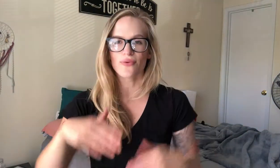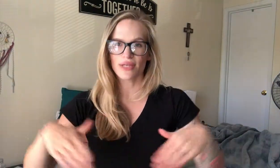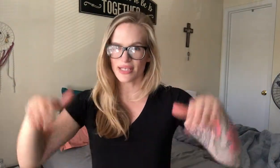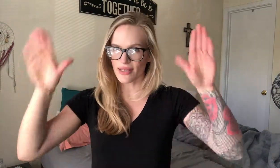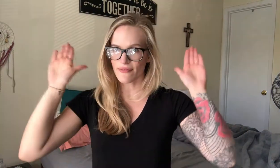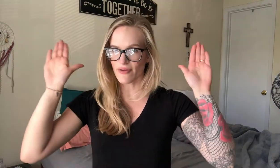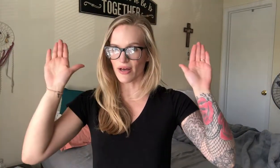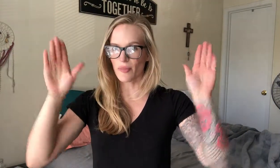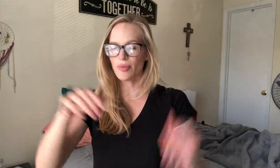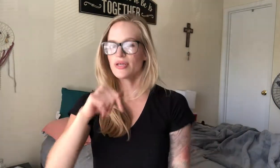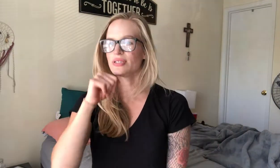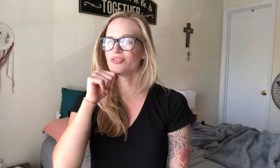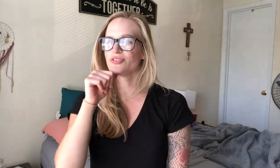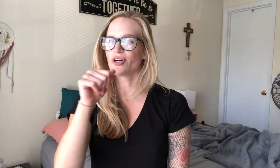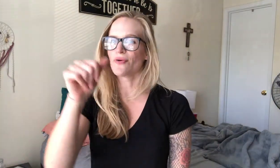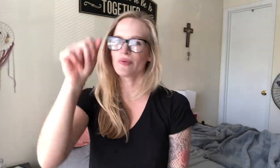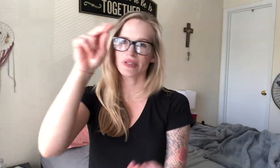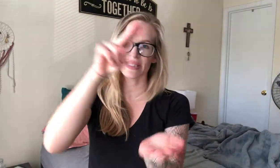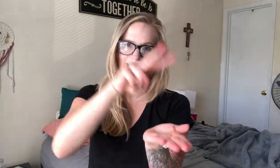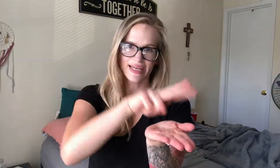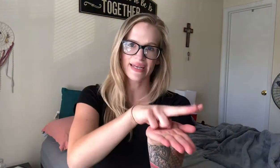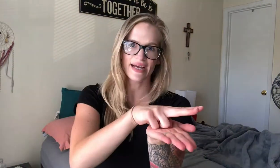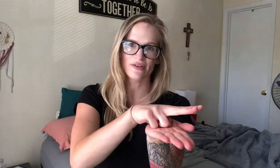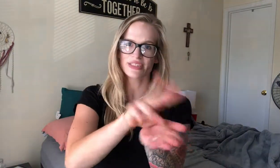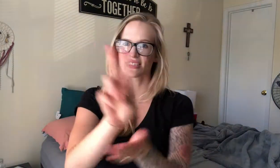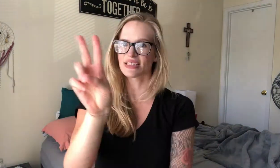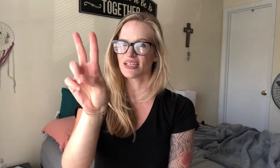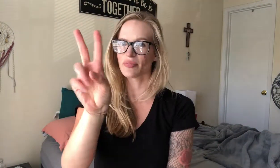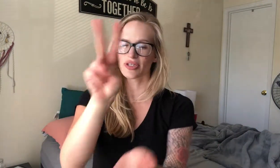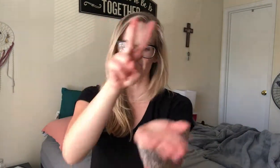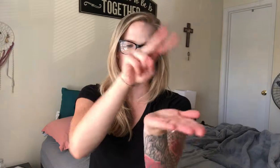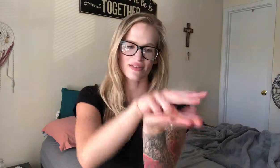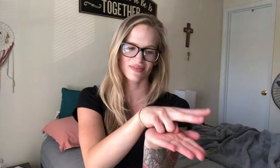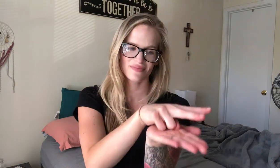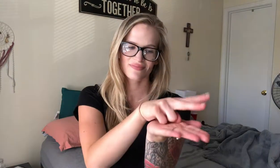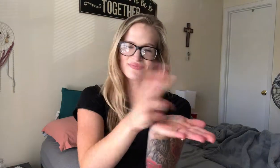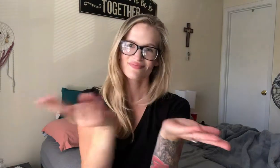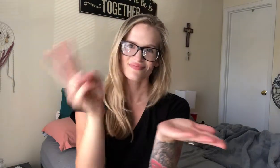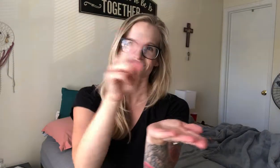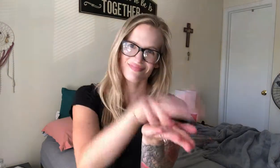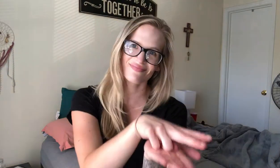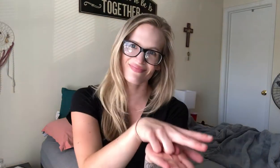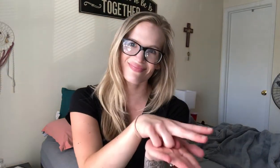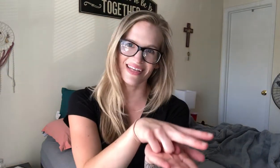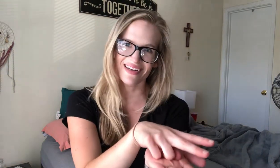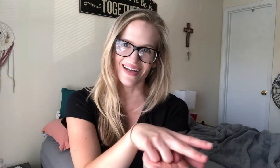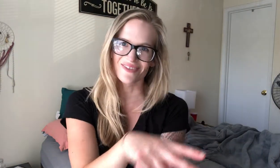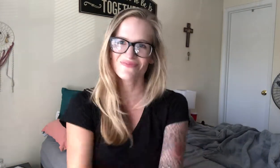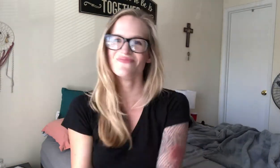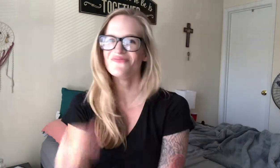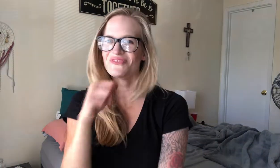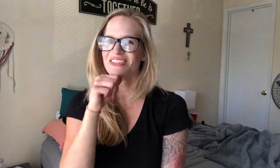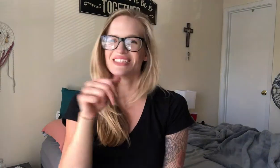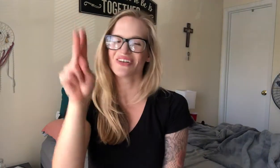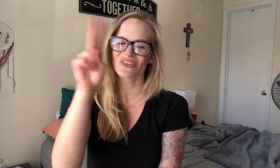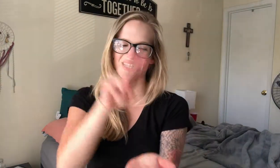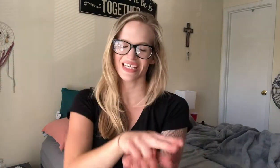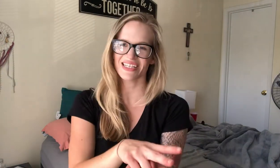Don't give up. Don't lay down. This is like a person. Laying down. Don't lay